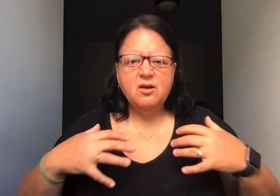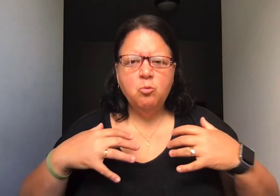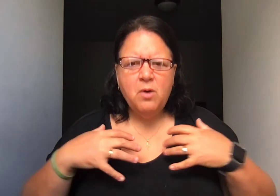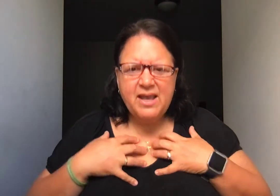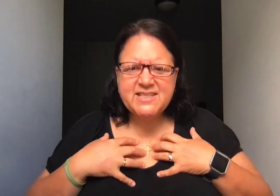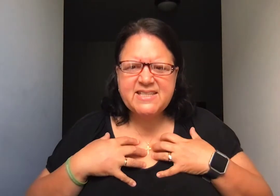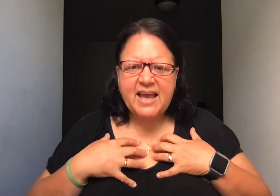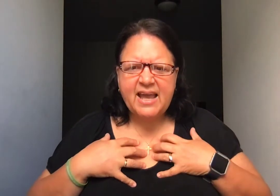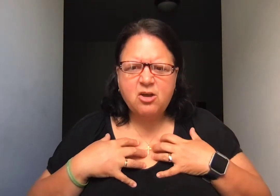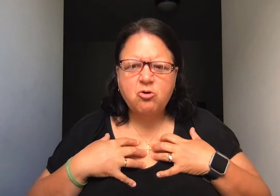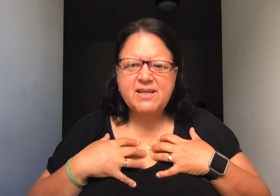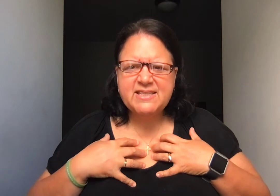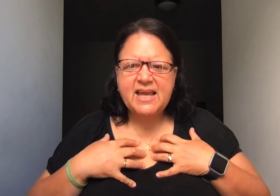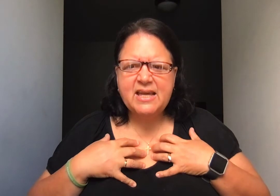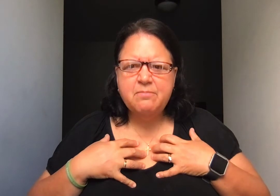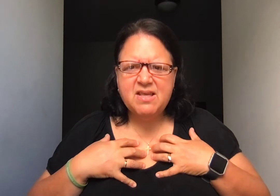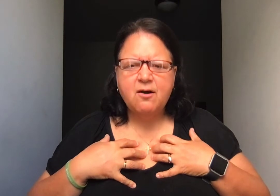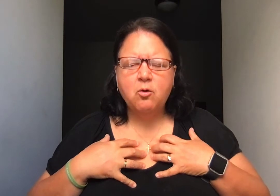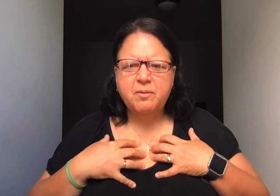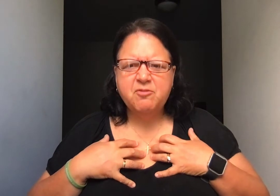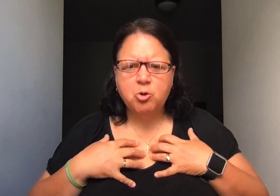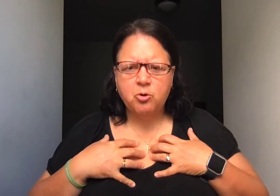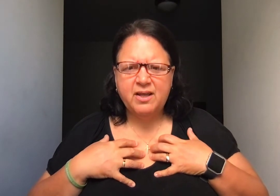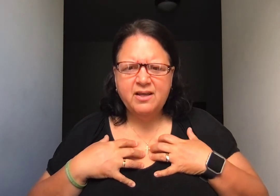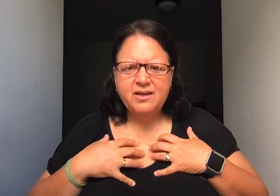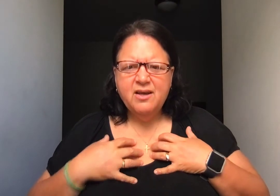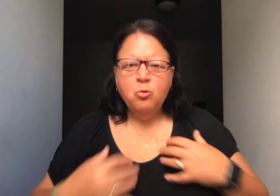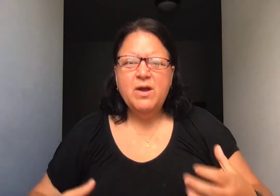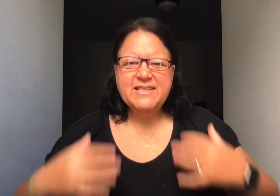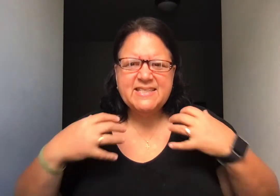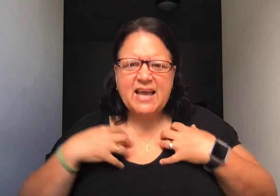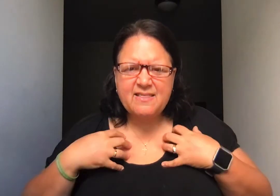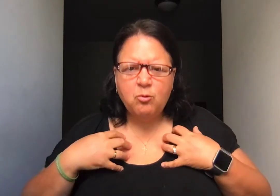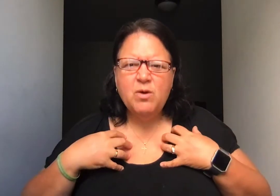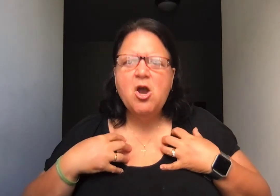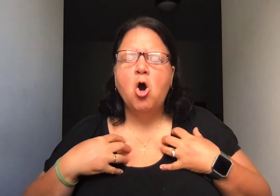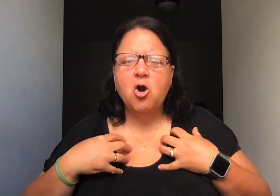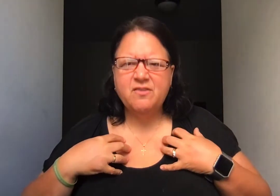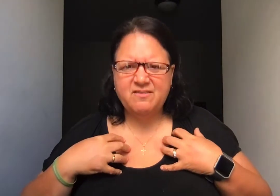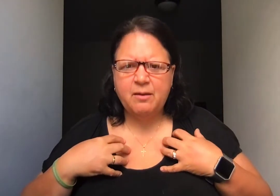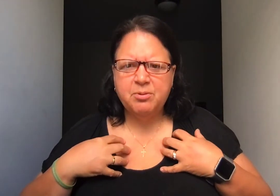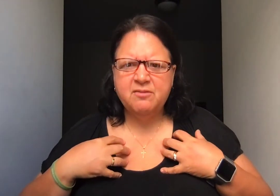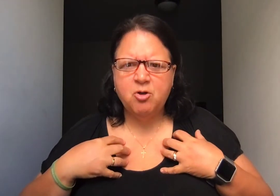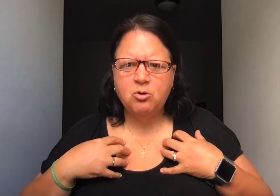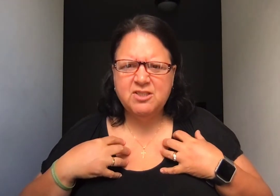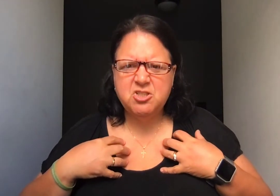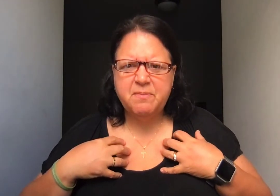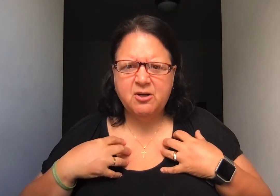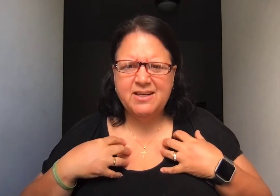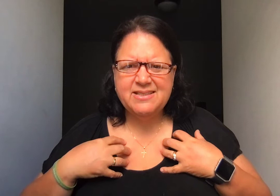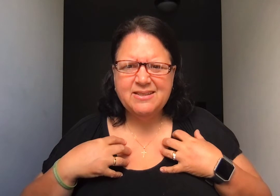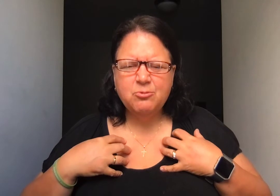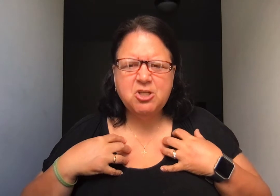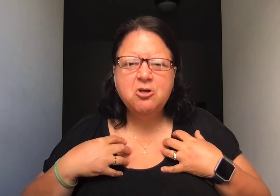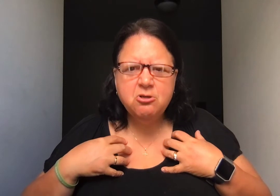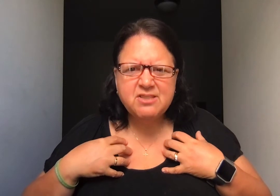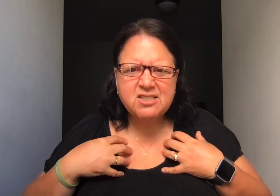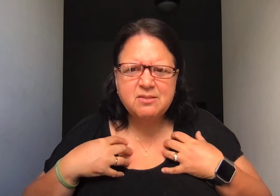we say Christ in me, the hope of glory. We say that we are the temple of the Holy Spirit, which are New Testament